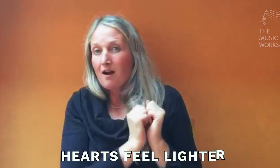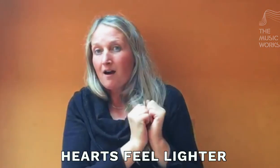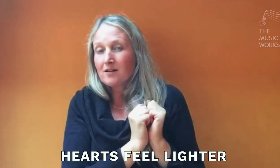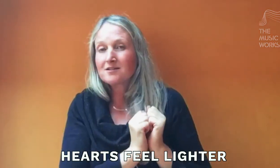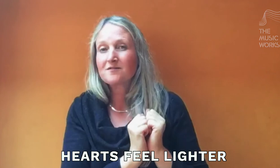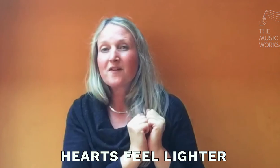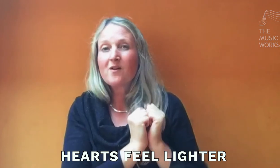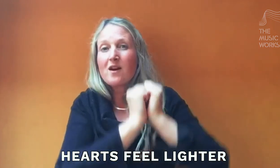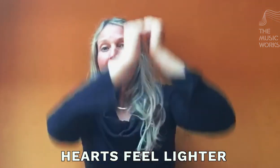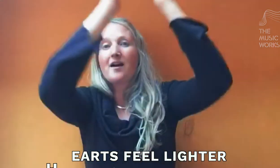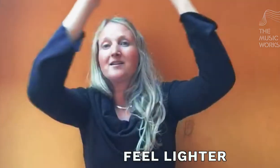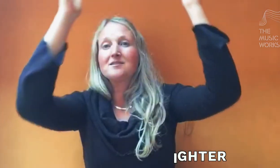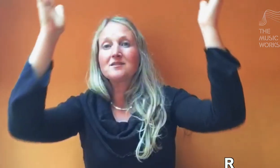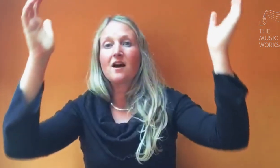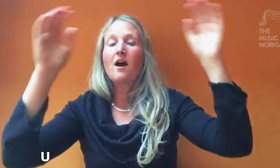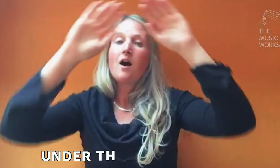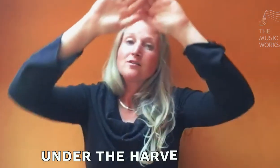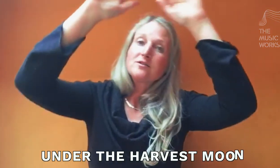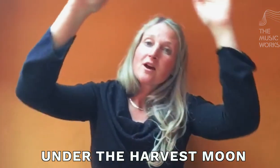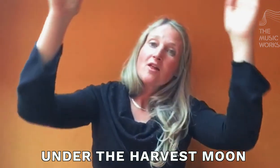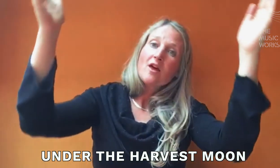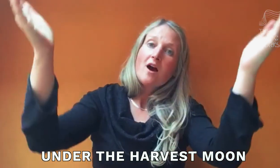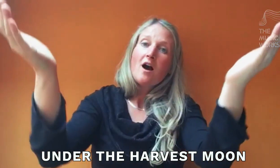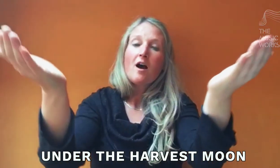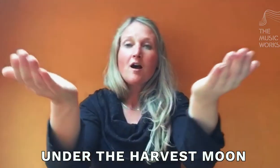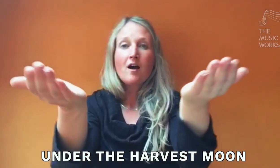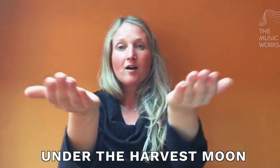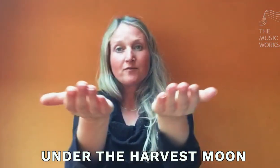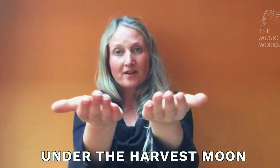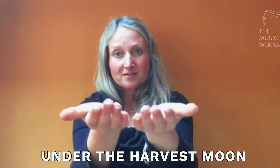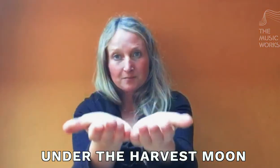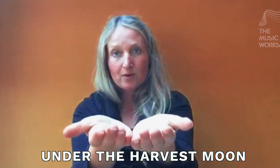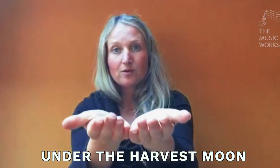hearts feel lighter under the harvest moon.